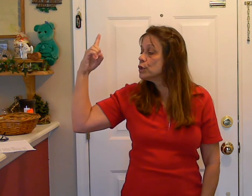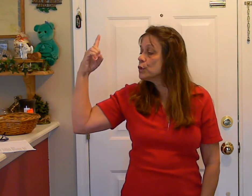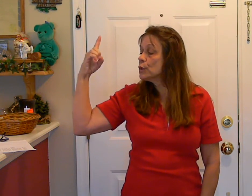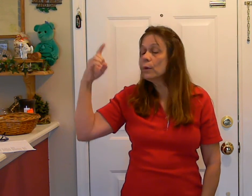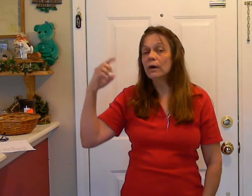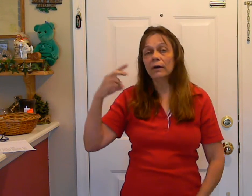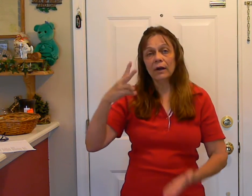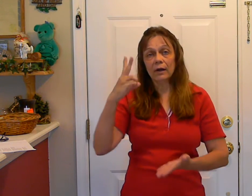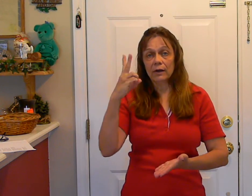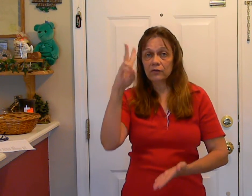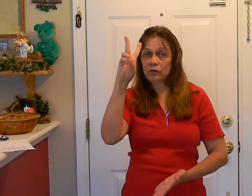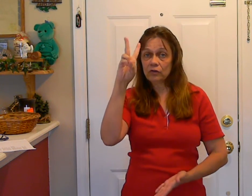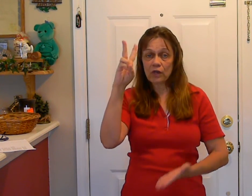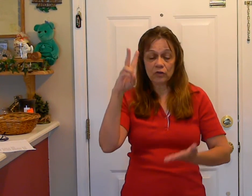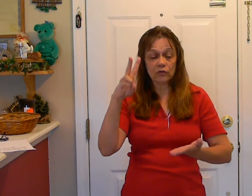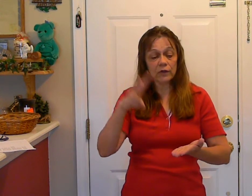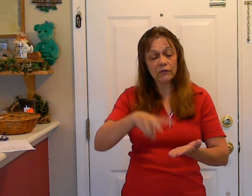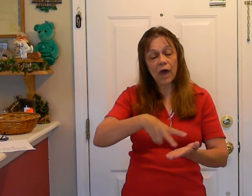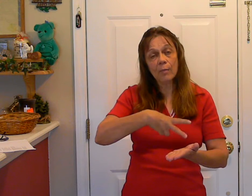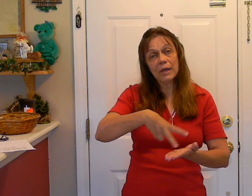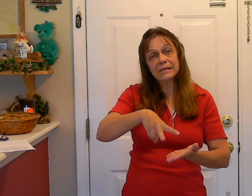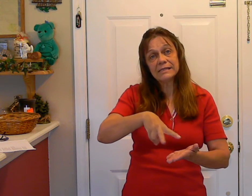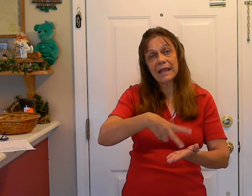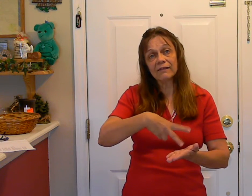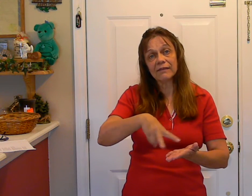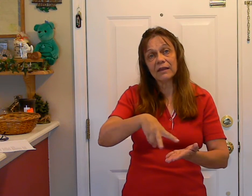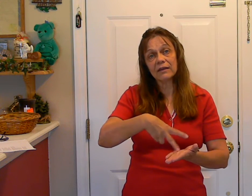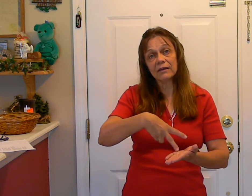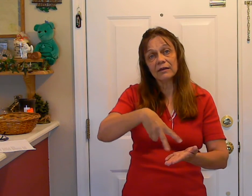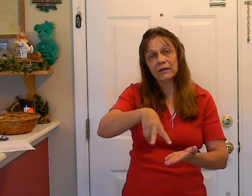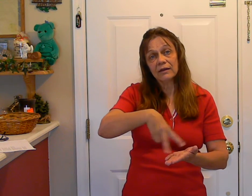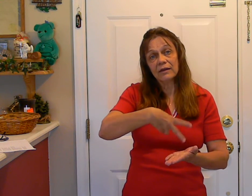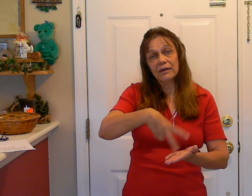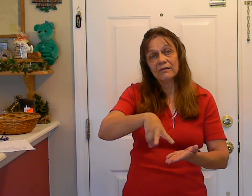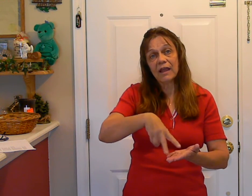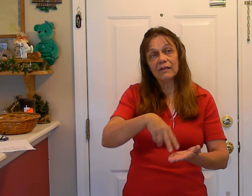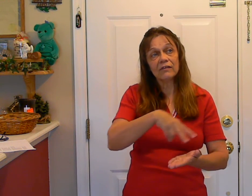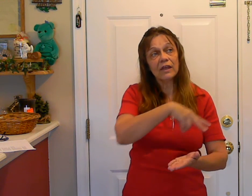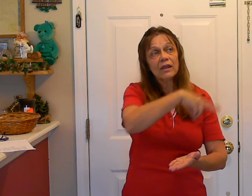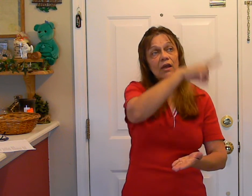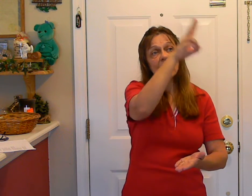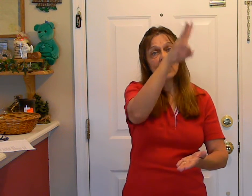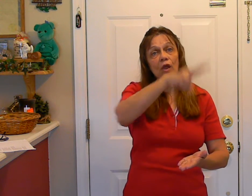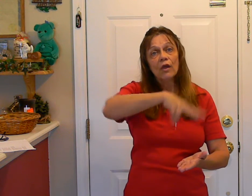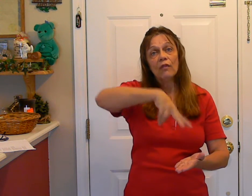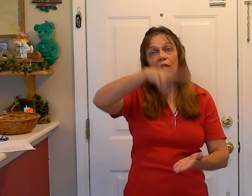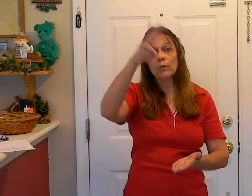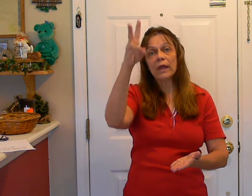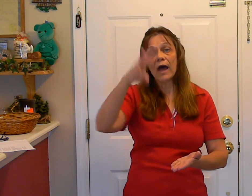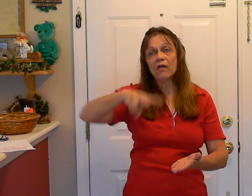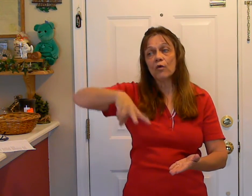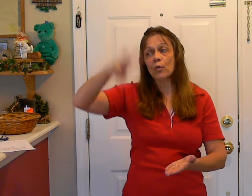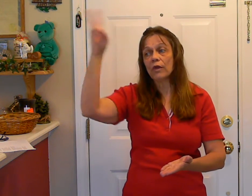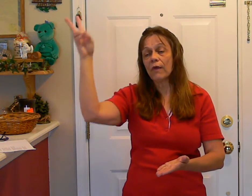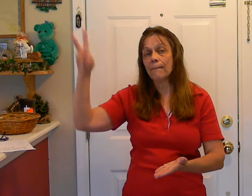you, to take two fingers up, dancing. Dancing. And then we have rhythm.